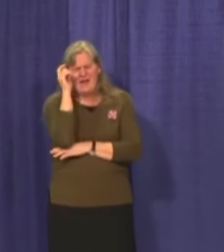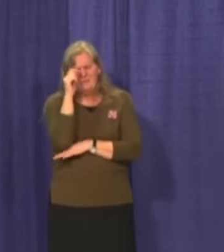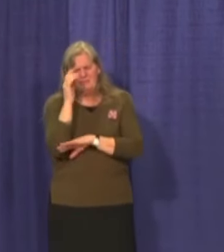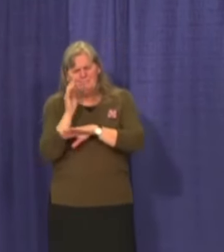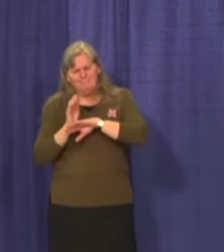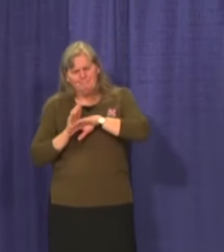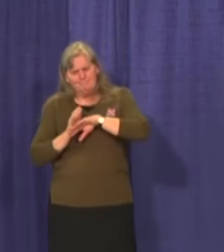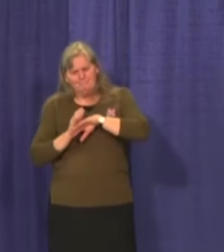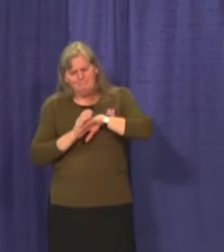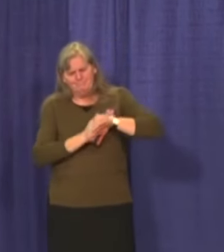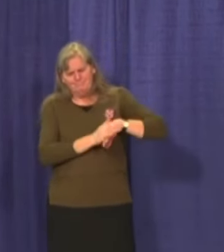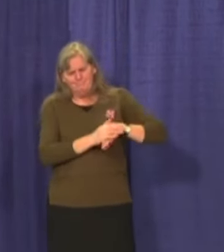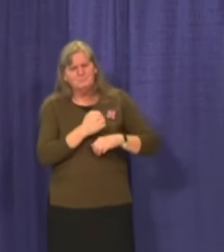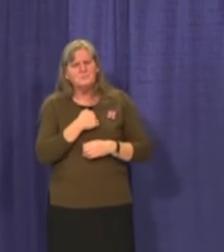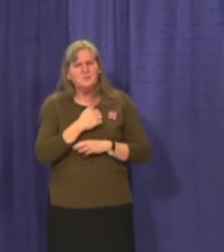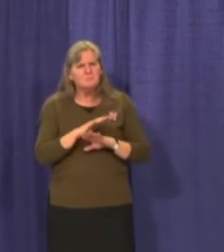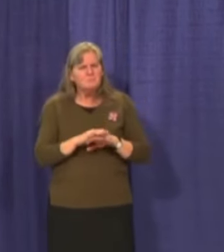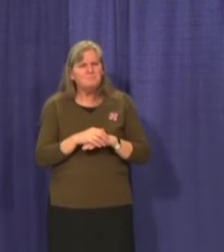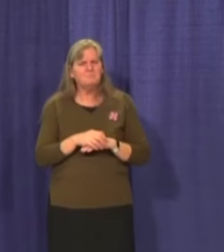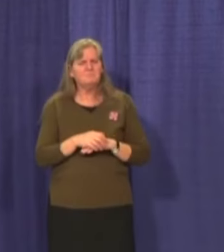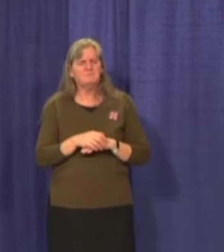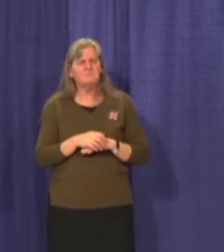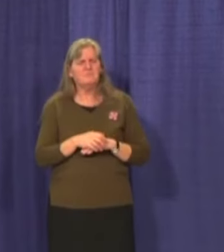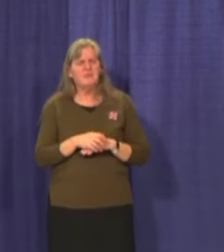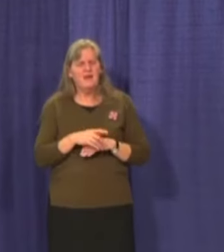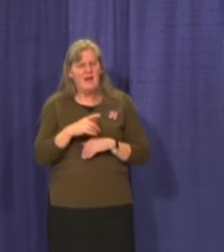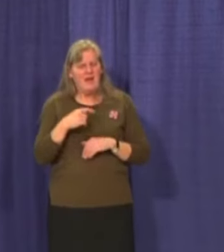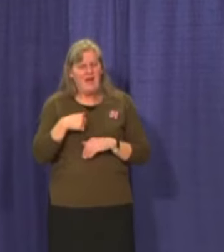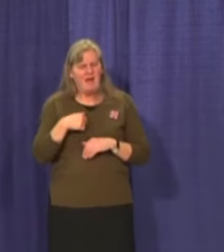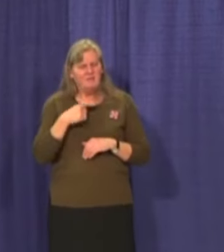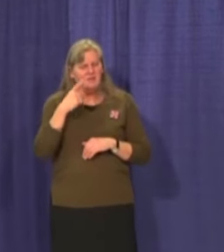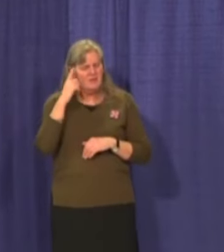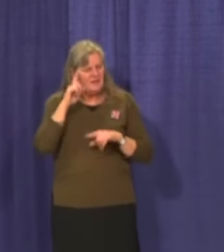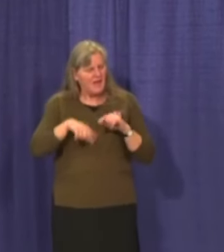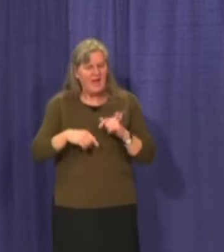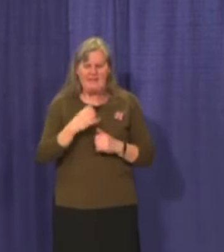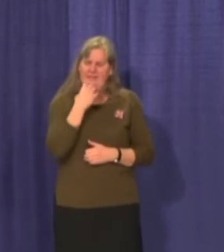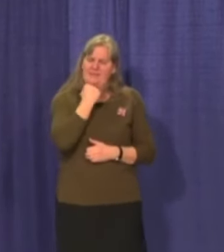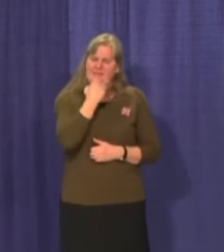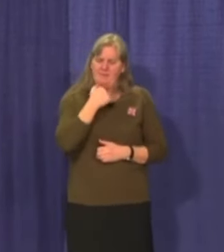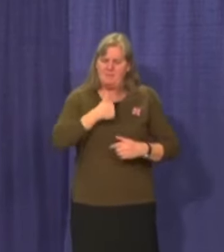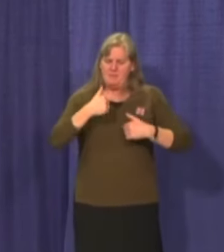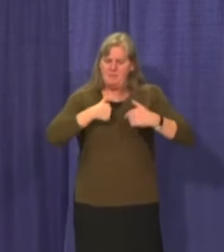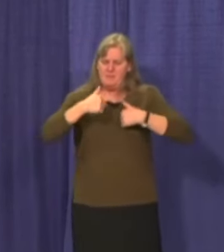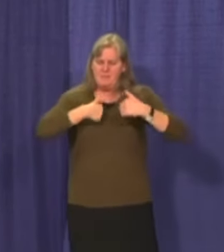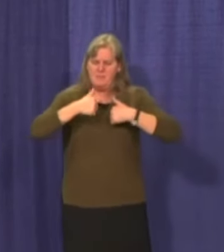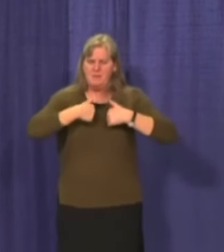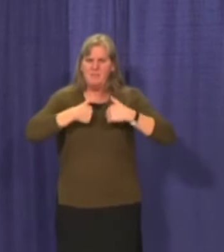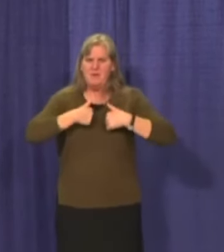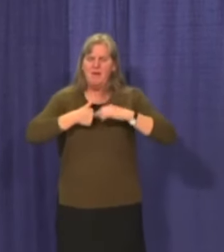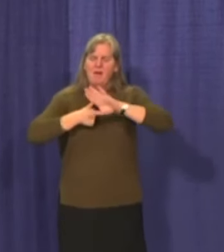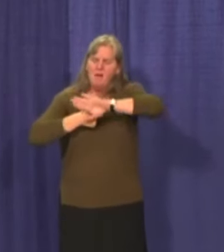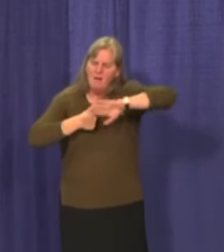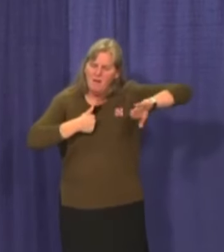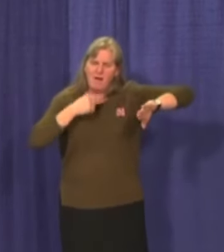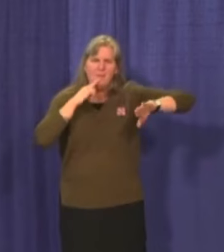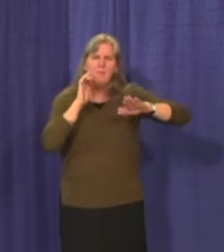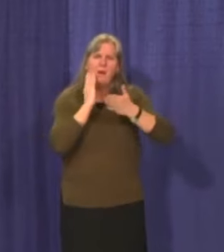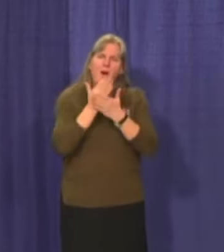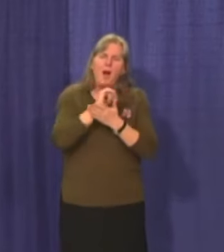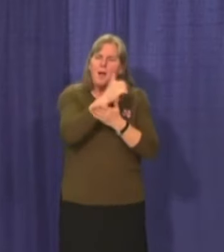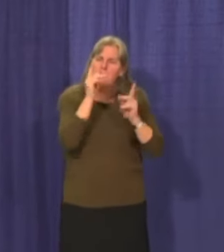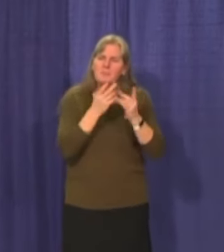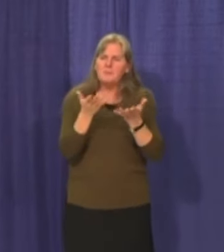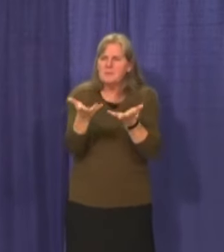pardon me, we need to get past thinking about ourselves and thinking about others. So that we, we begin to think about others.